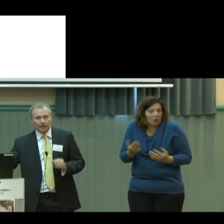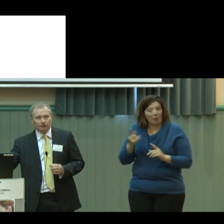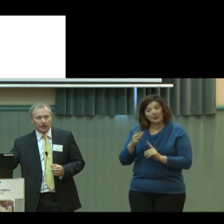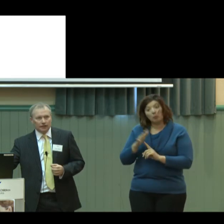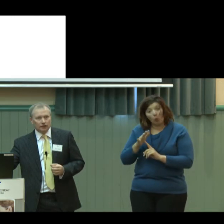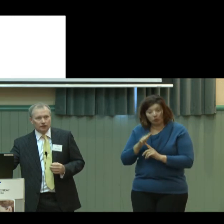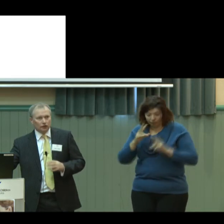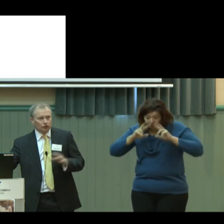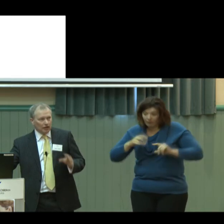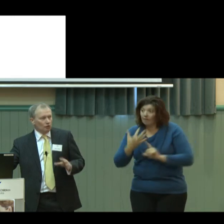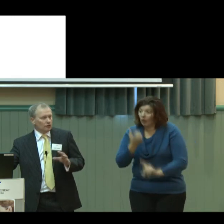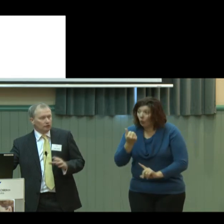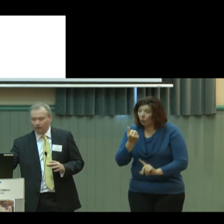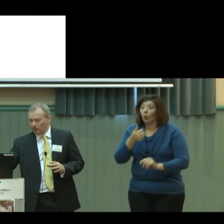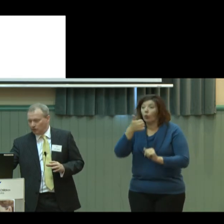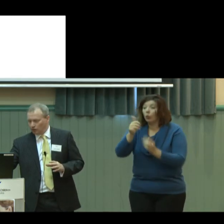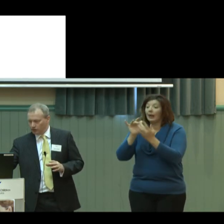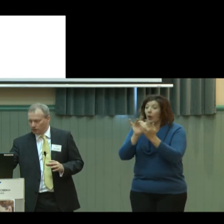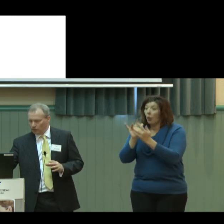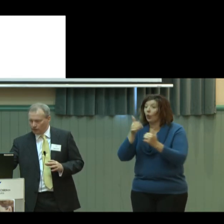the finding that good networks and good family support is important.